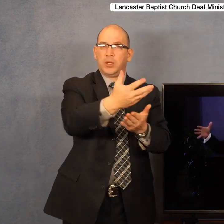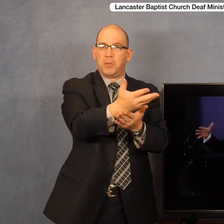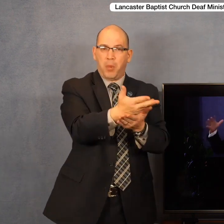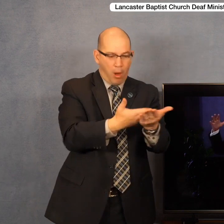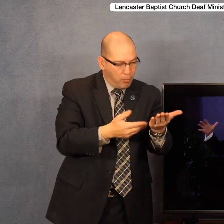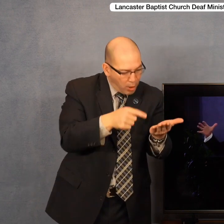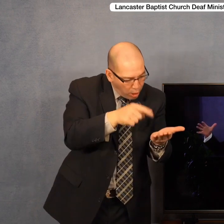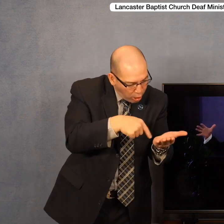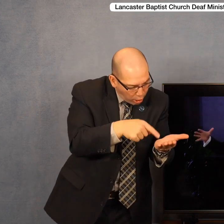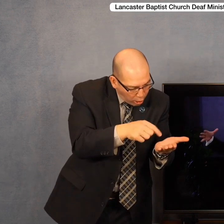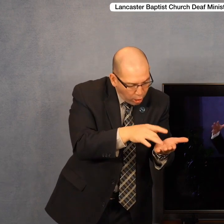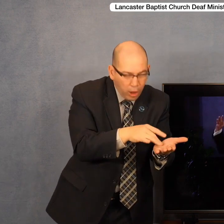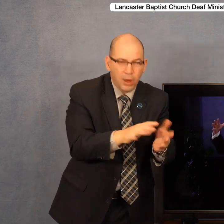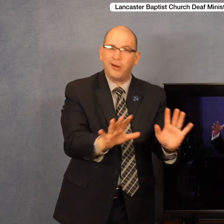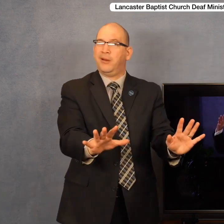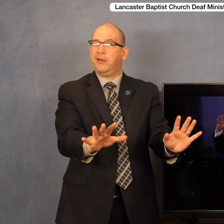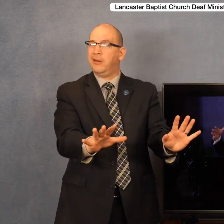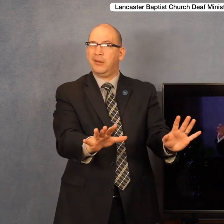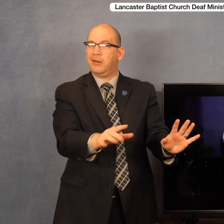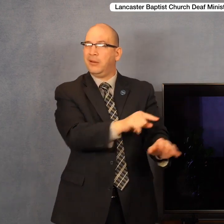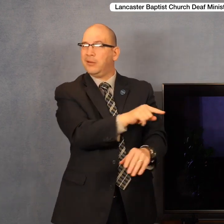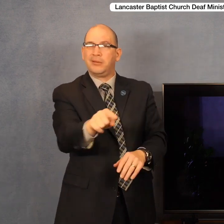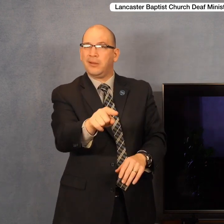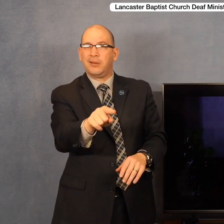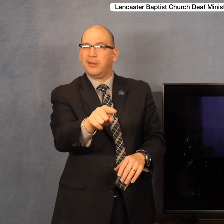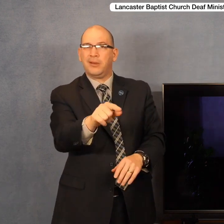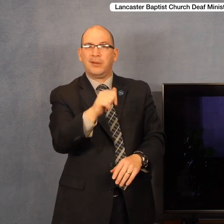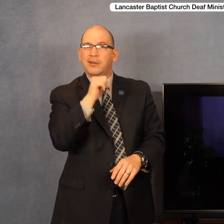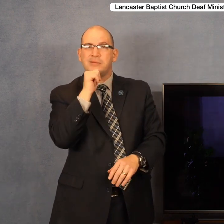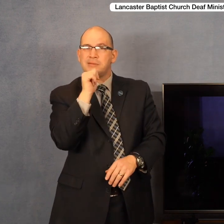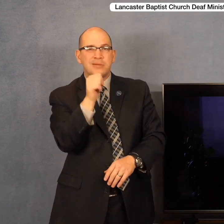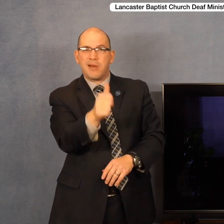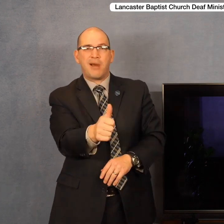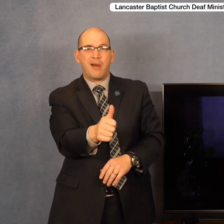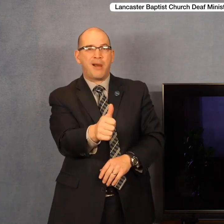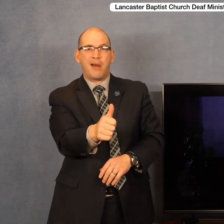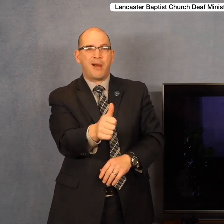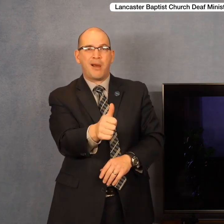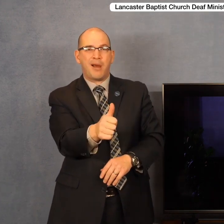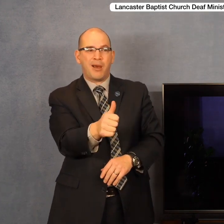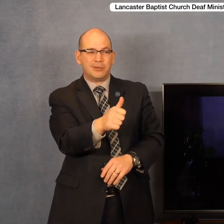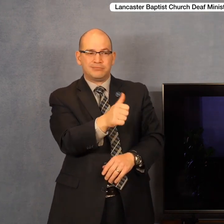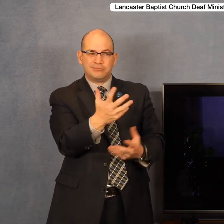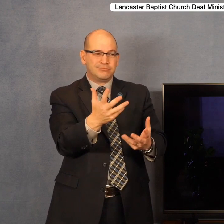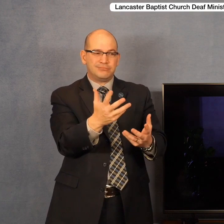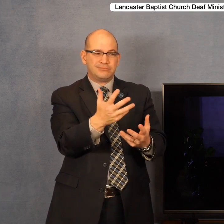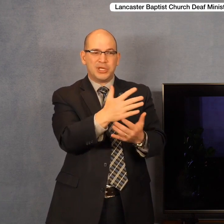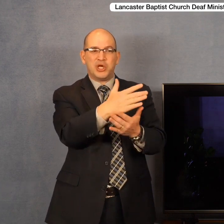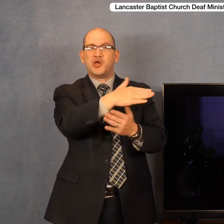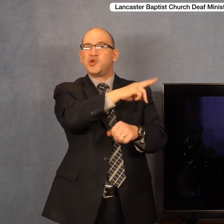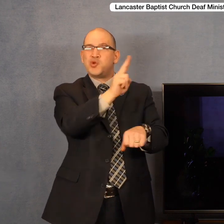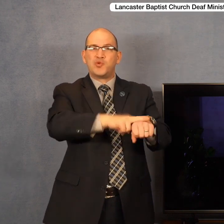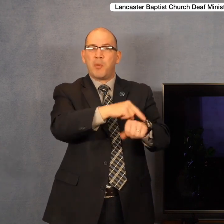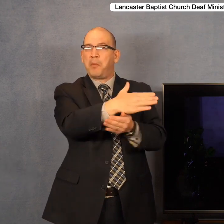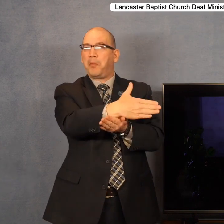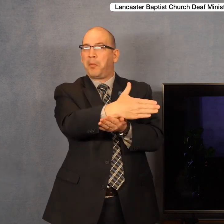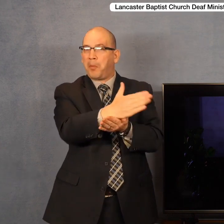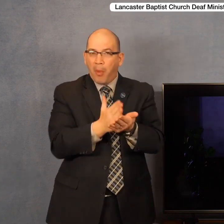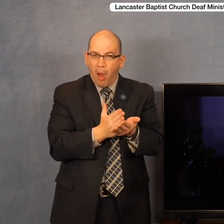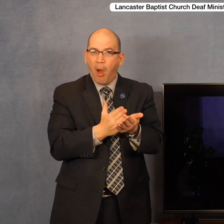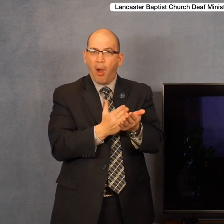They are separated. They're not thinking in sync with mom and dad. They're not a part of society. They